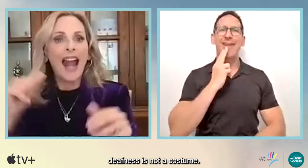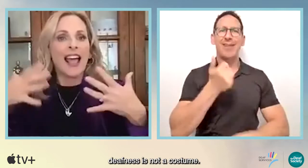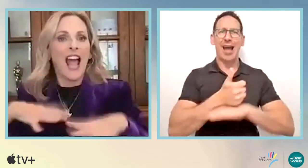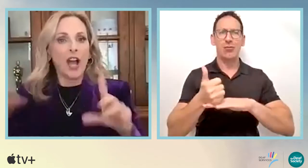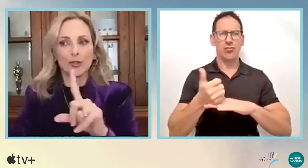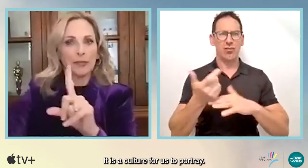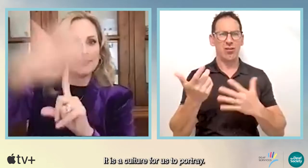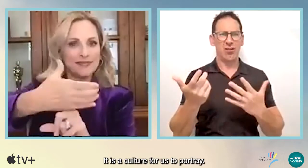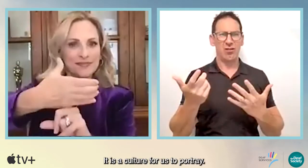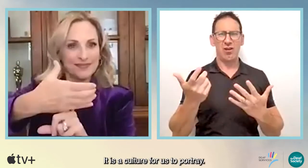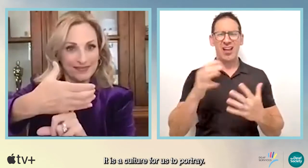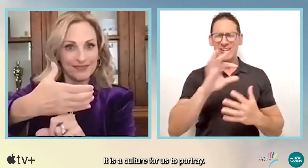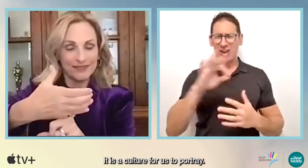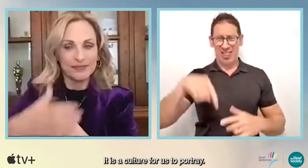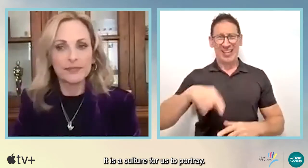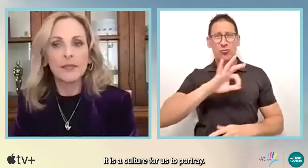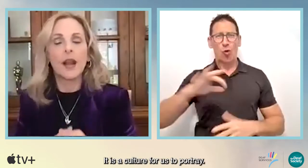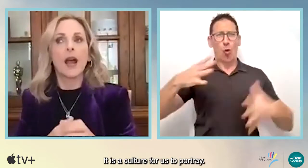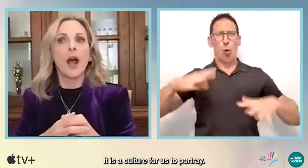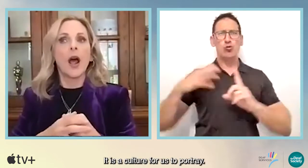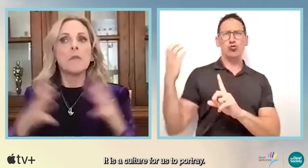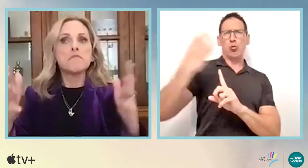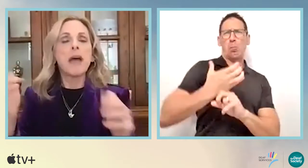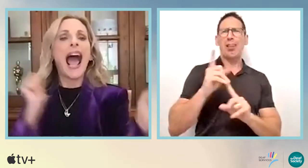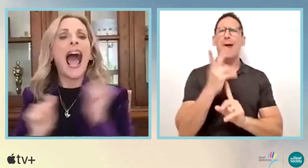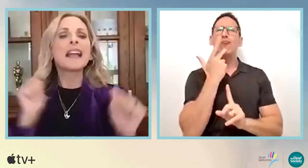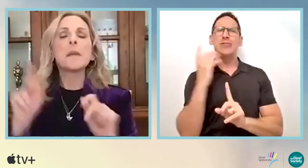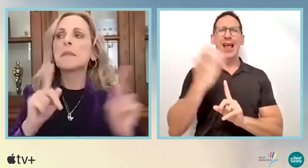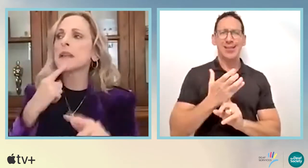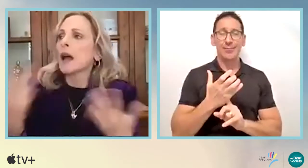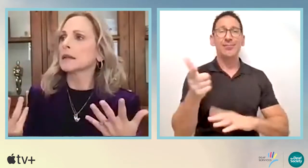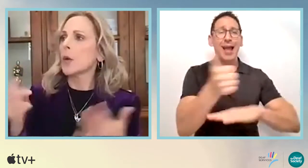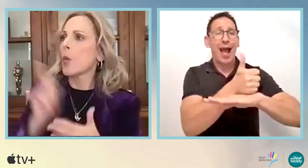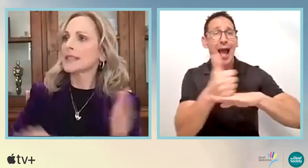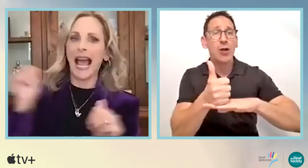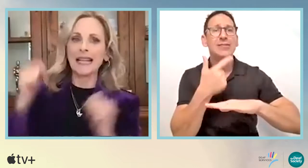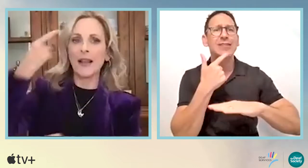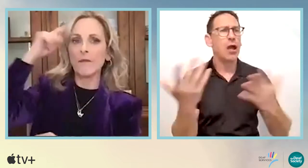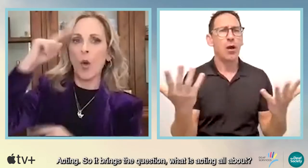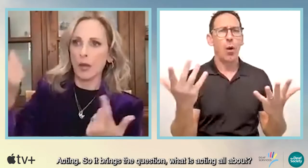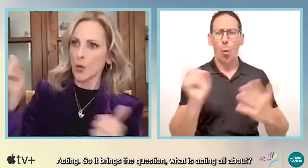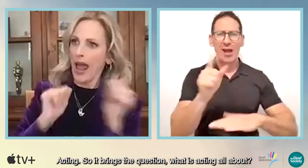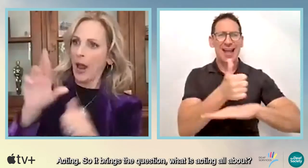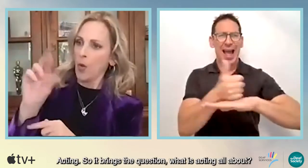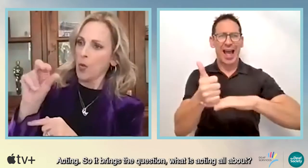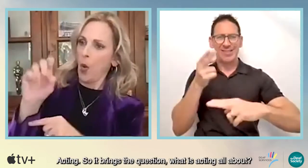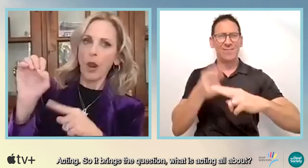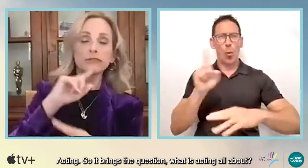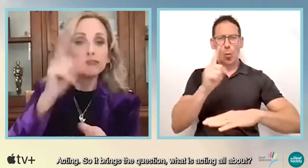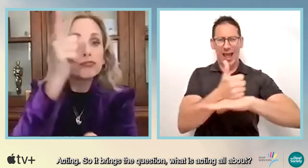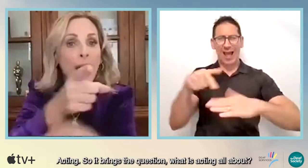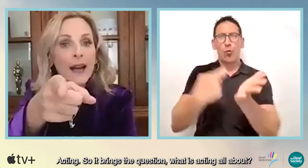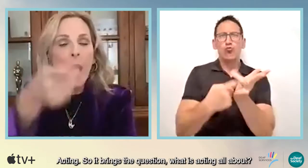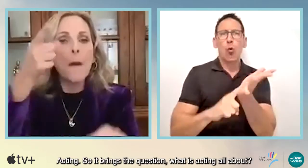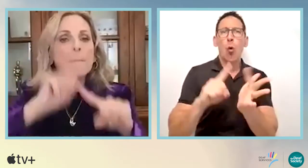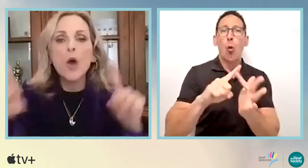not a costume. It is a culture for us to portray. Acting, so it brings the question, what is